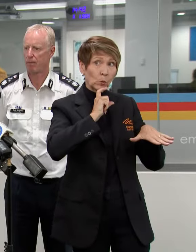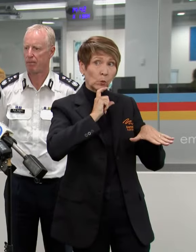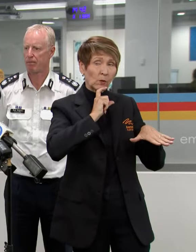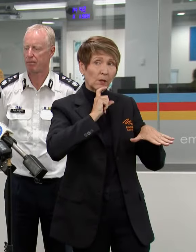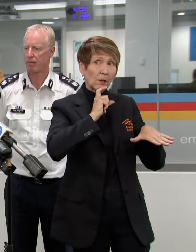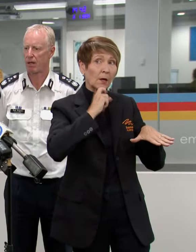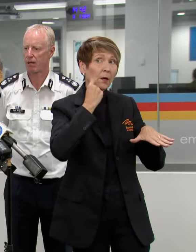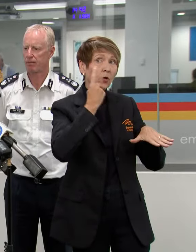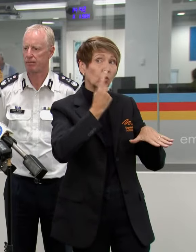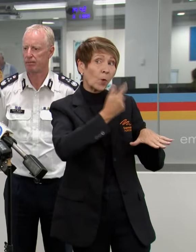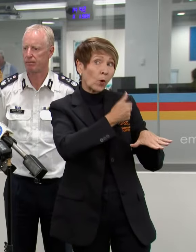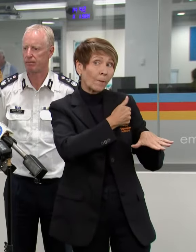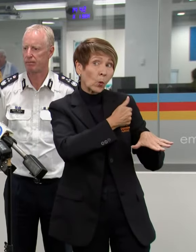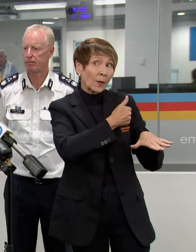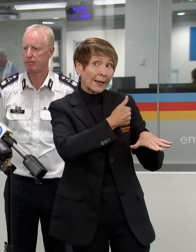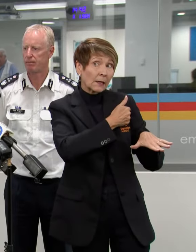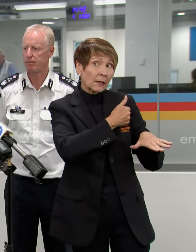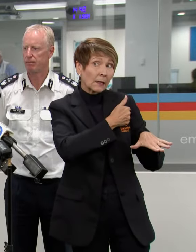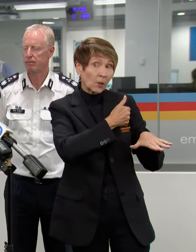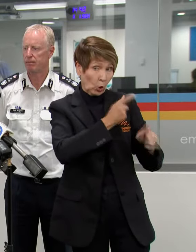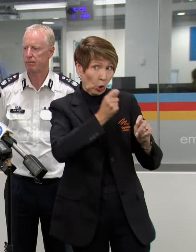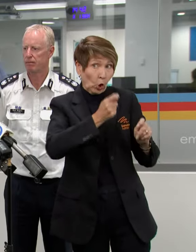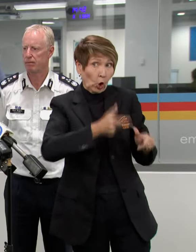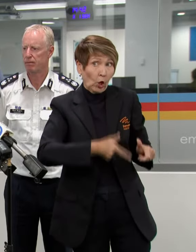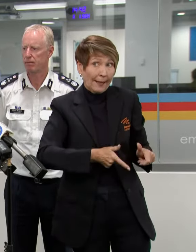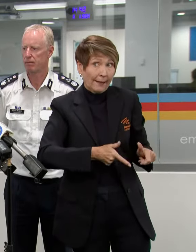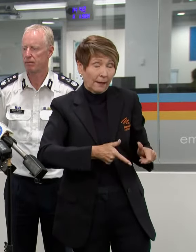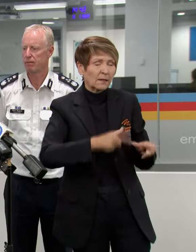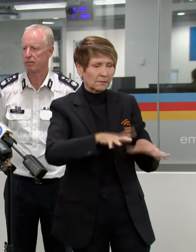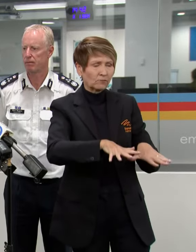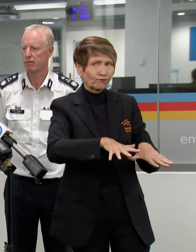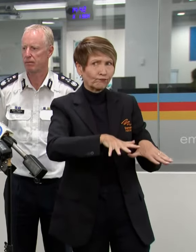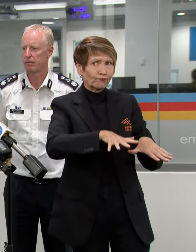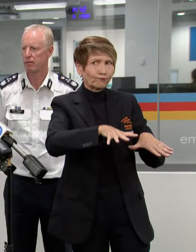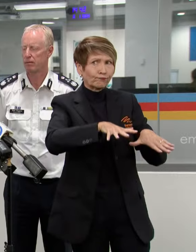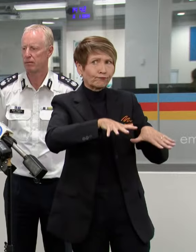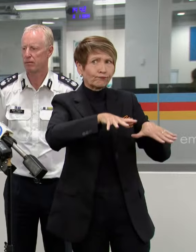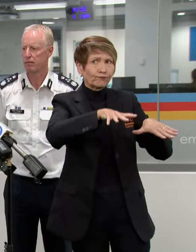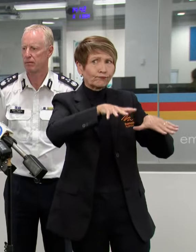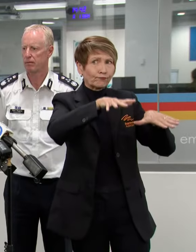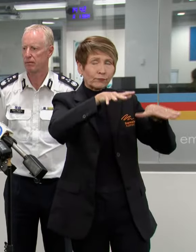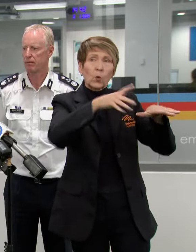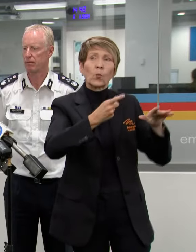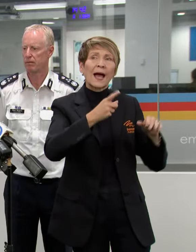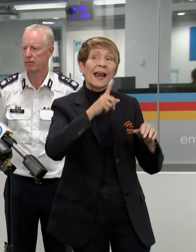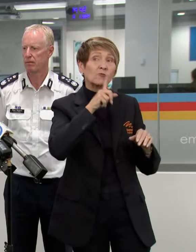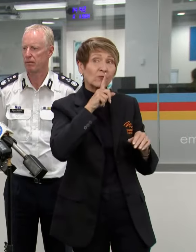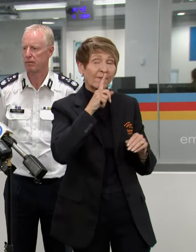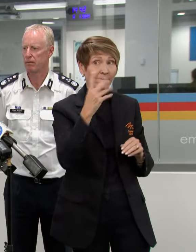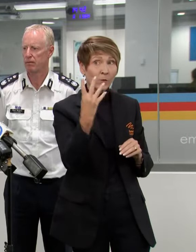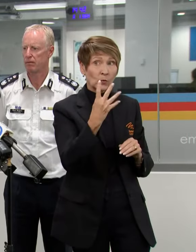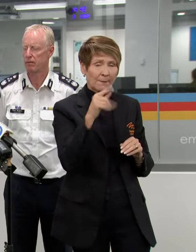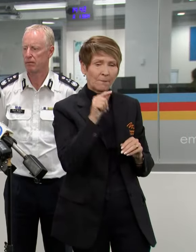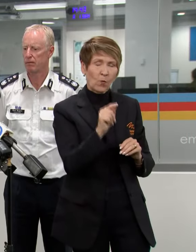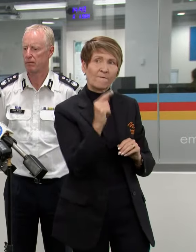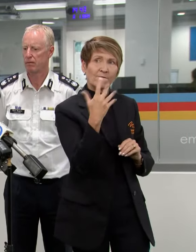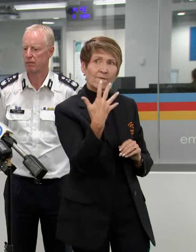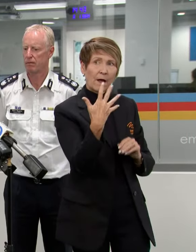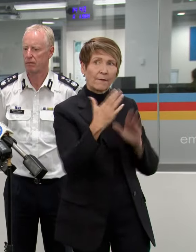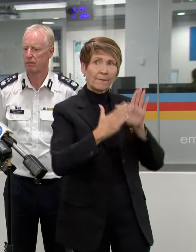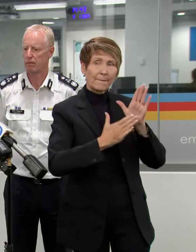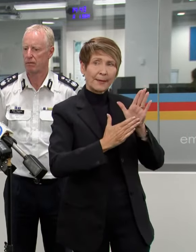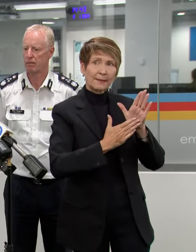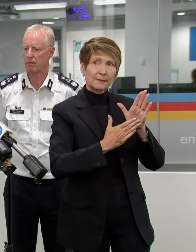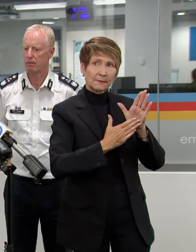Tuesday morning, we will start to see that major flood level being reached at around 114.5 metres.